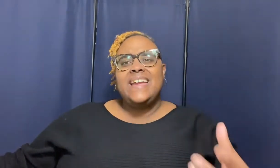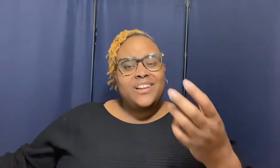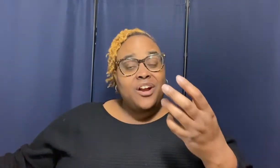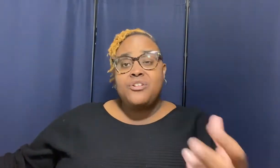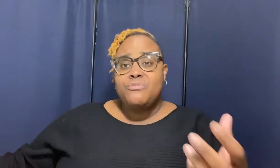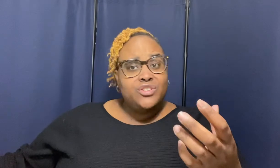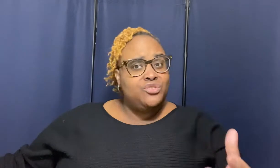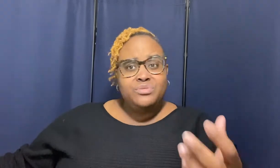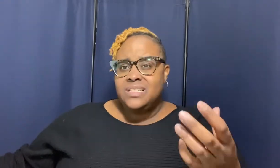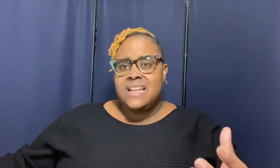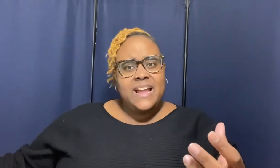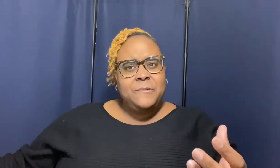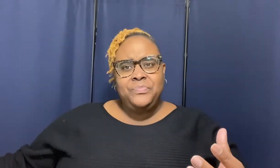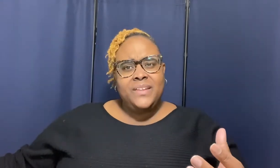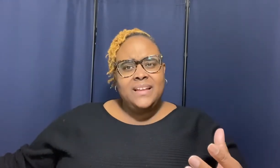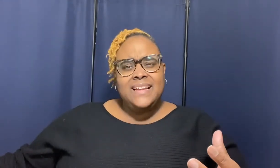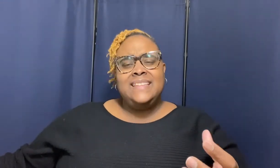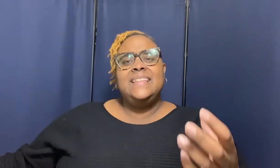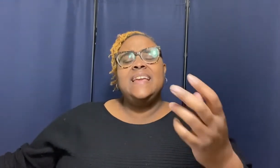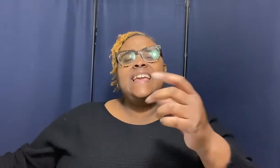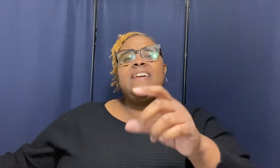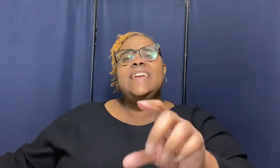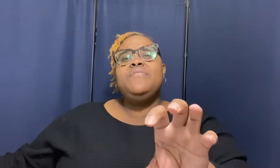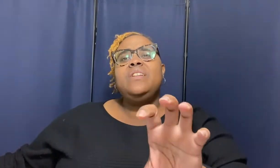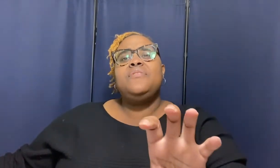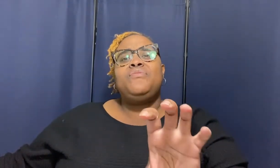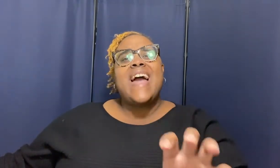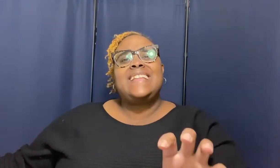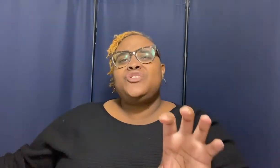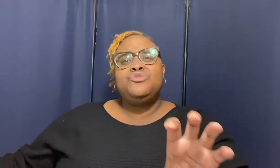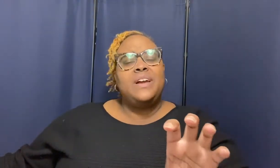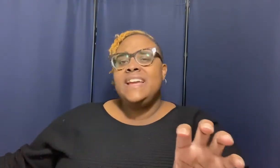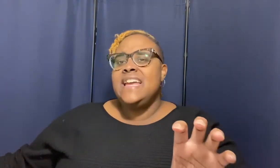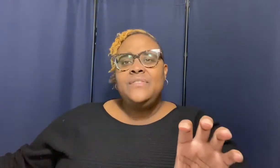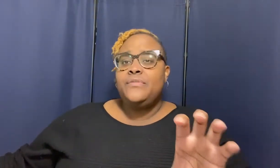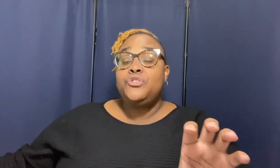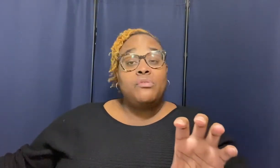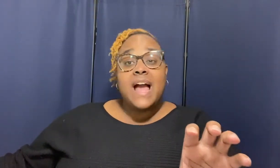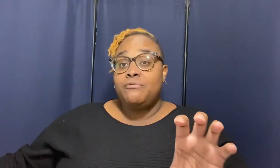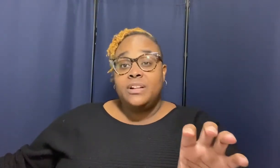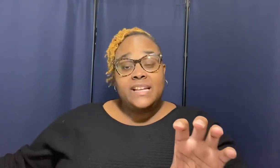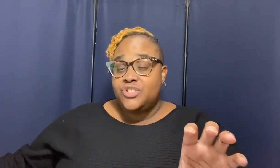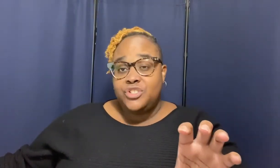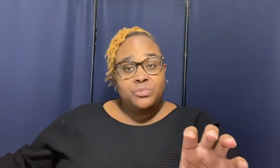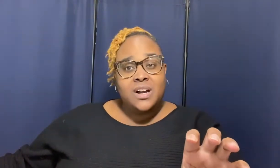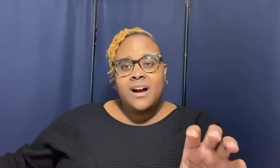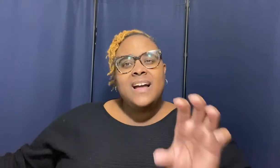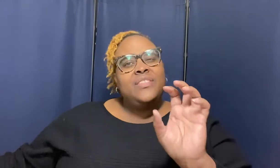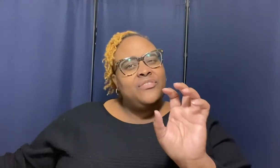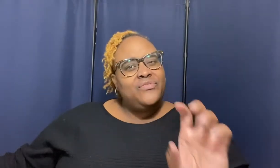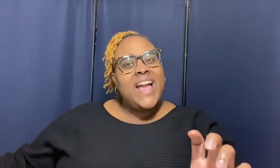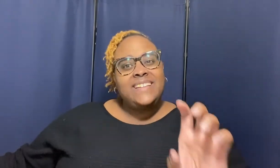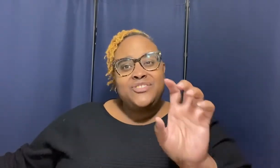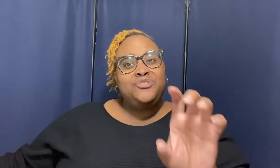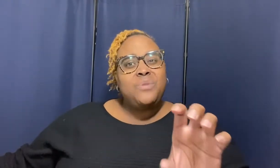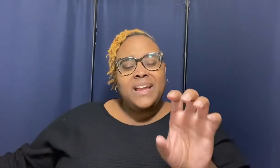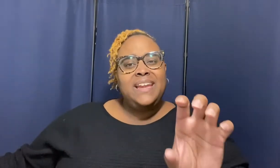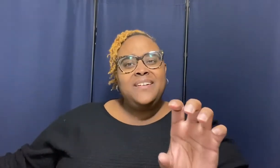encourage you today even the fact that you are here even if you don't have a relationship with god the fact that you are here